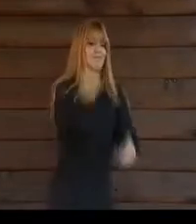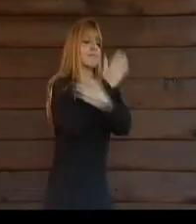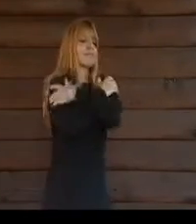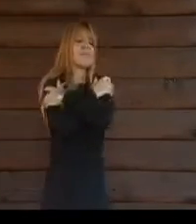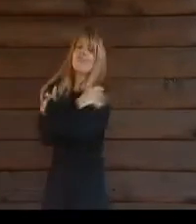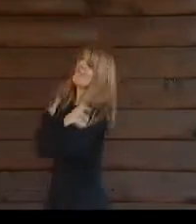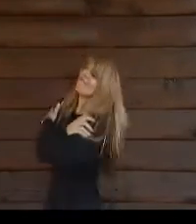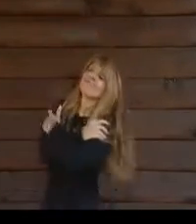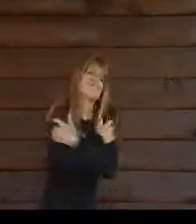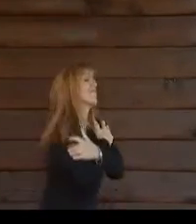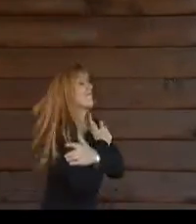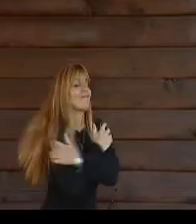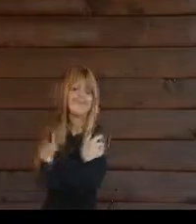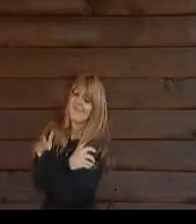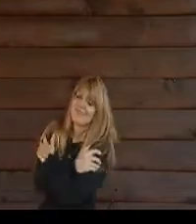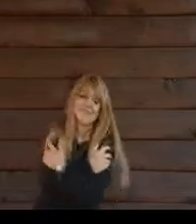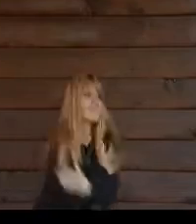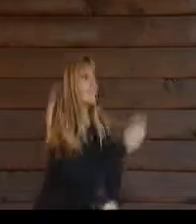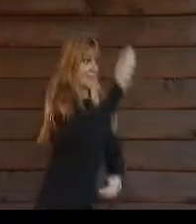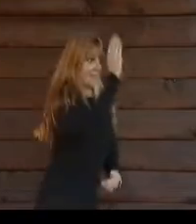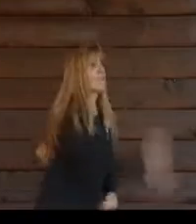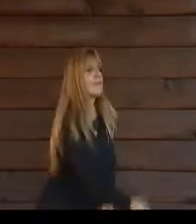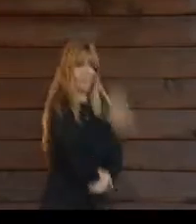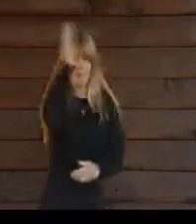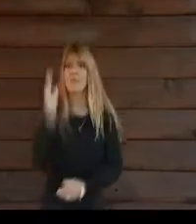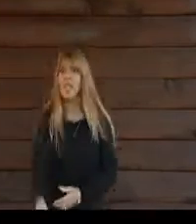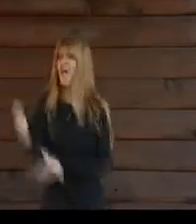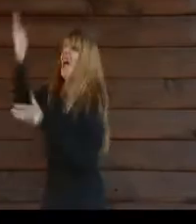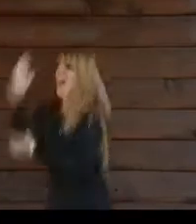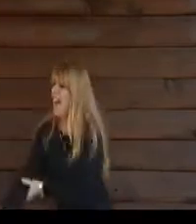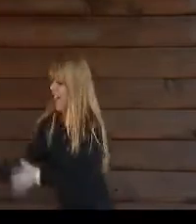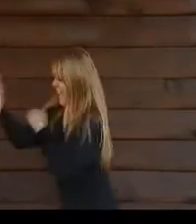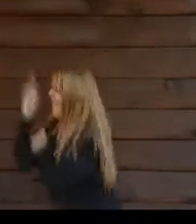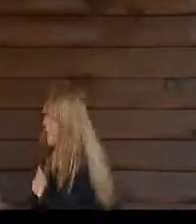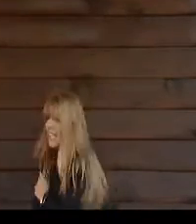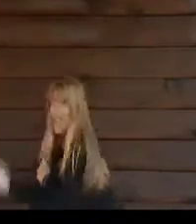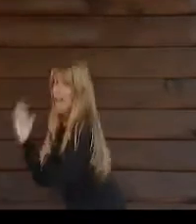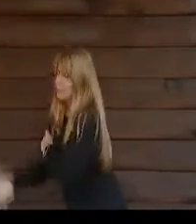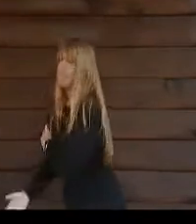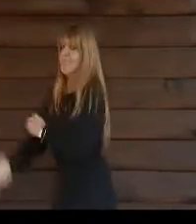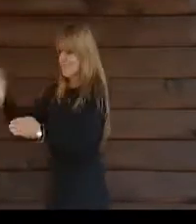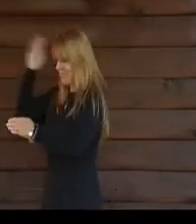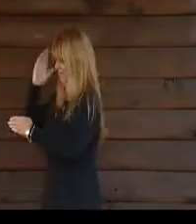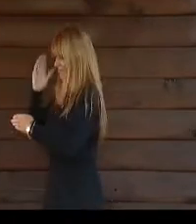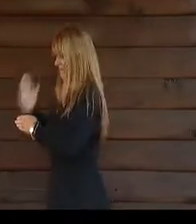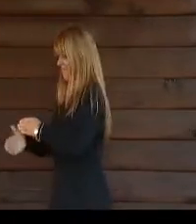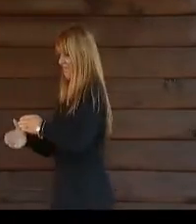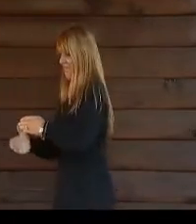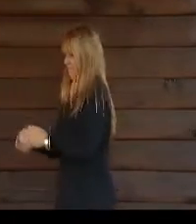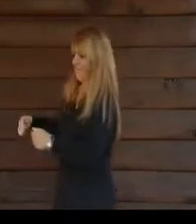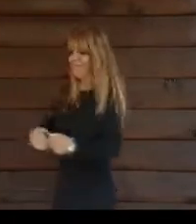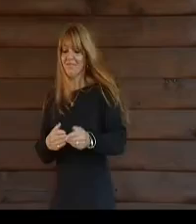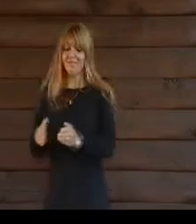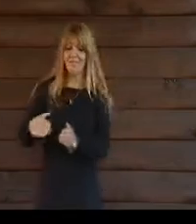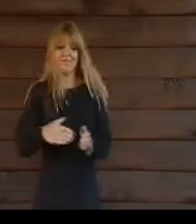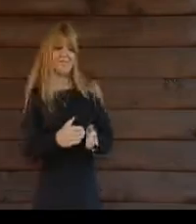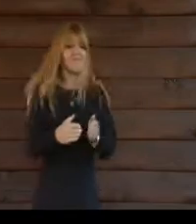Where the hugs are a little longer The handshakes are a little stronger Down at the end of the road